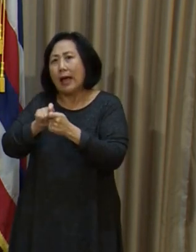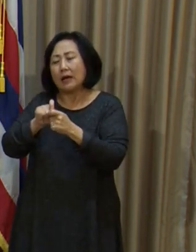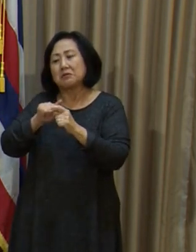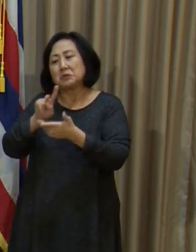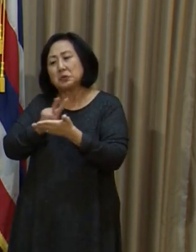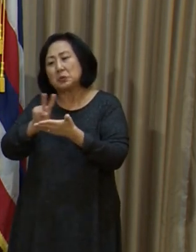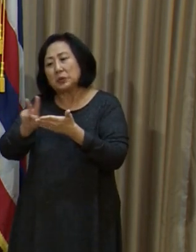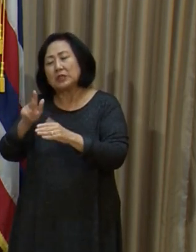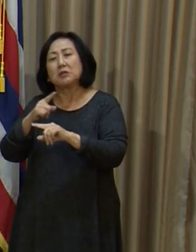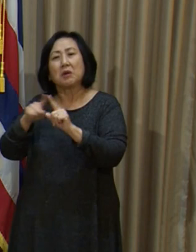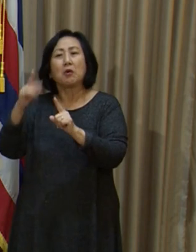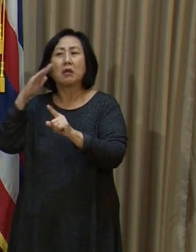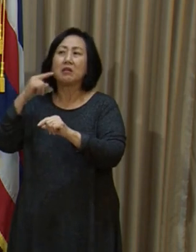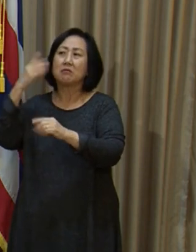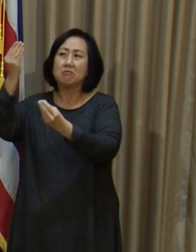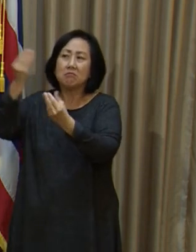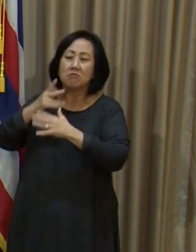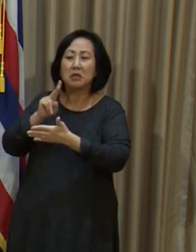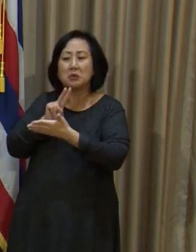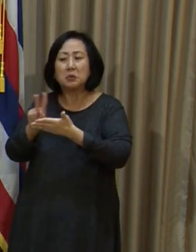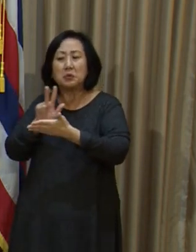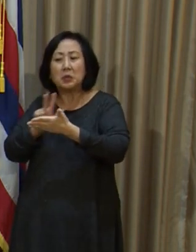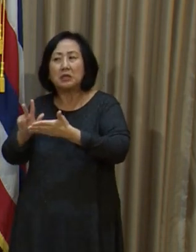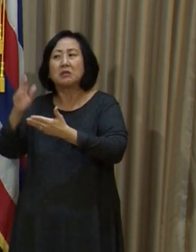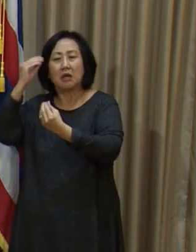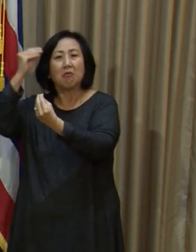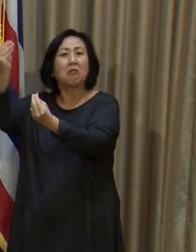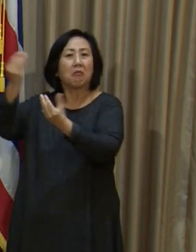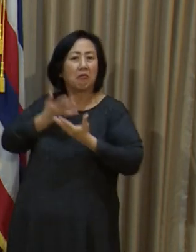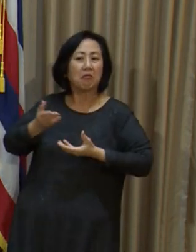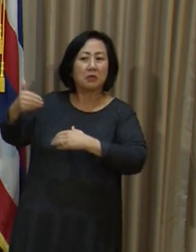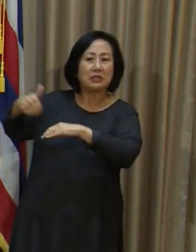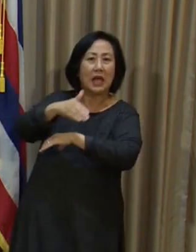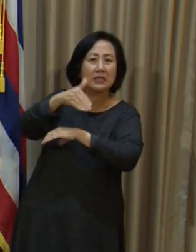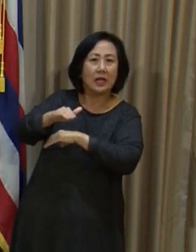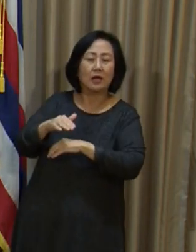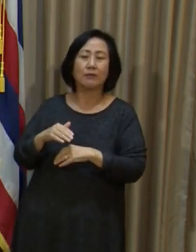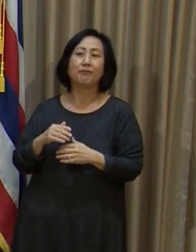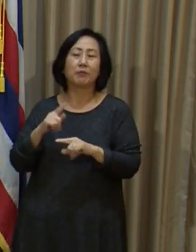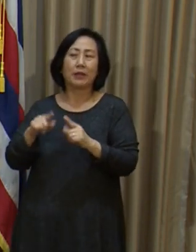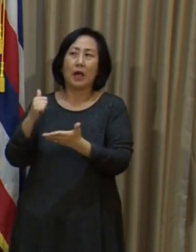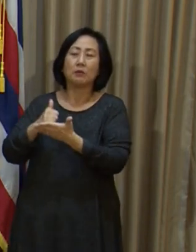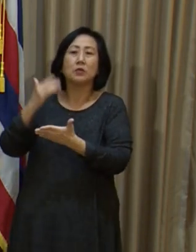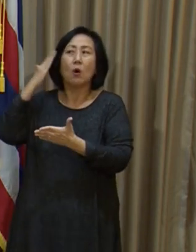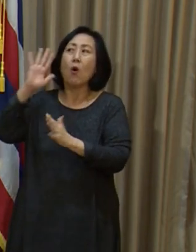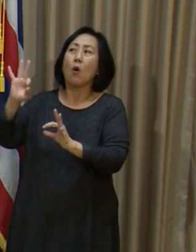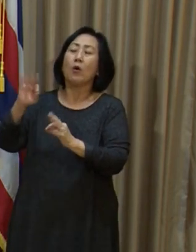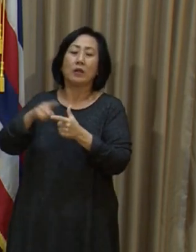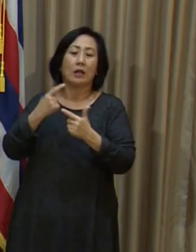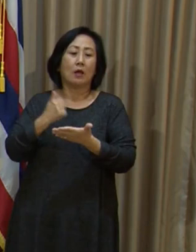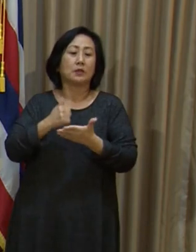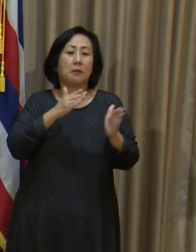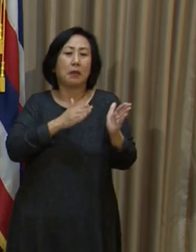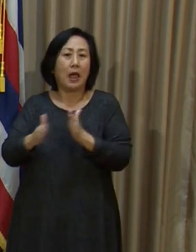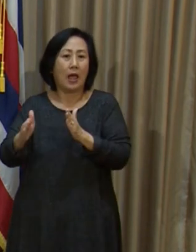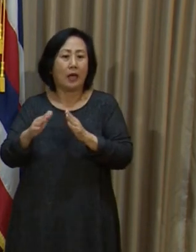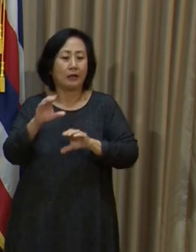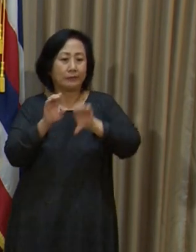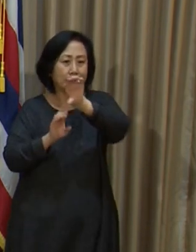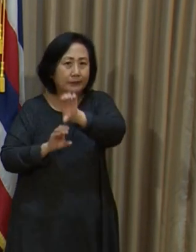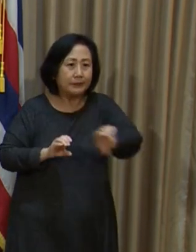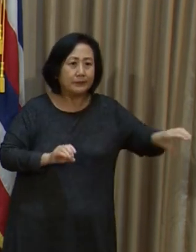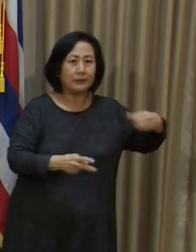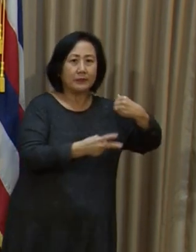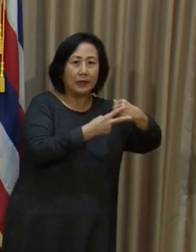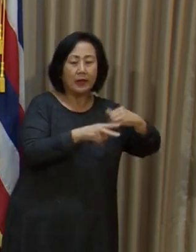and so we have to wait to see what the allocation actually is. But that does help us with planning. Thank you very much,